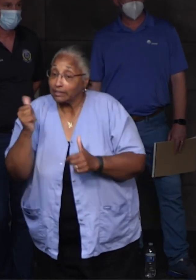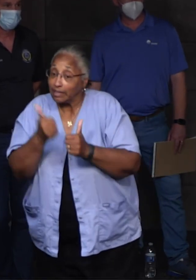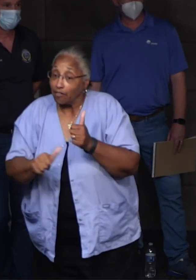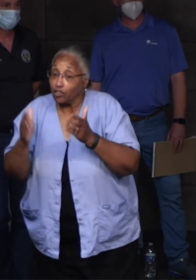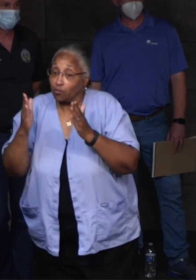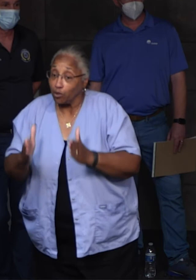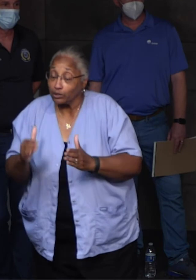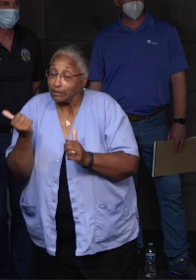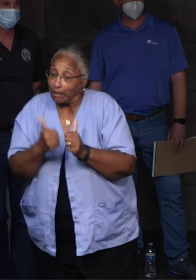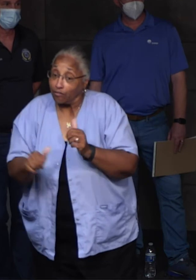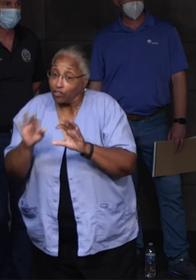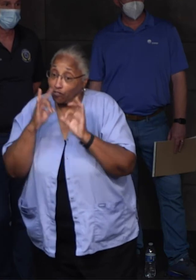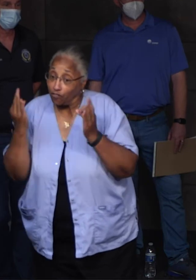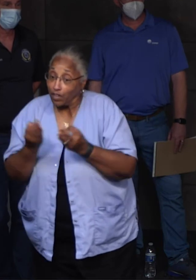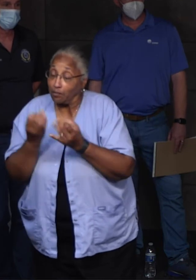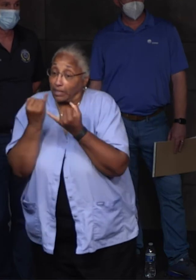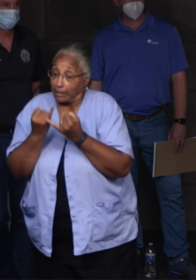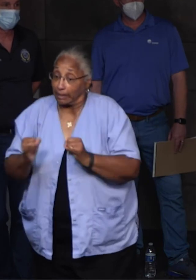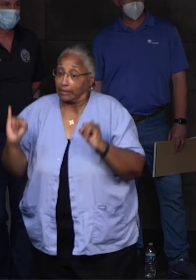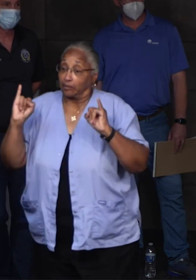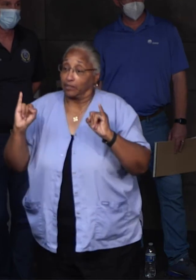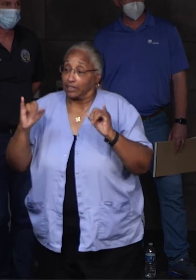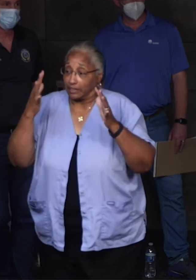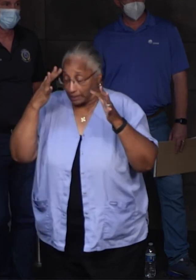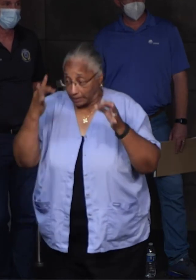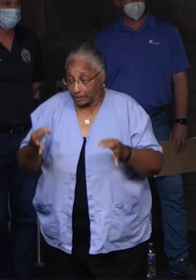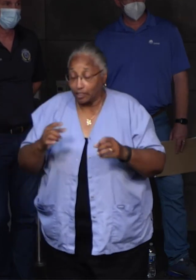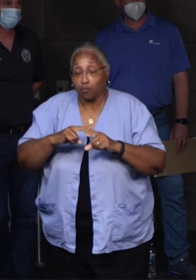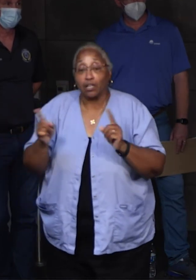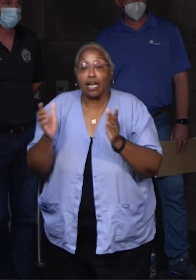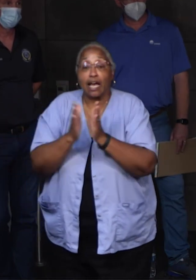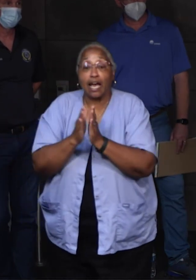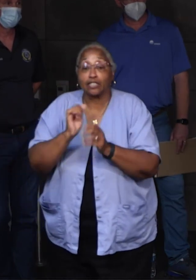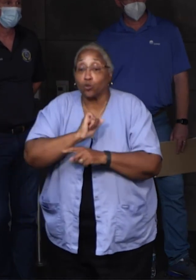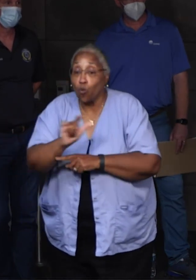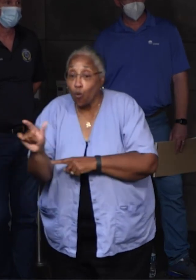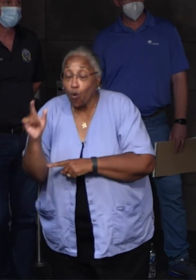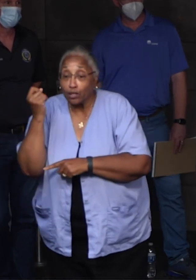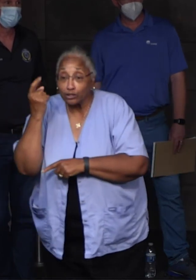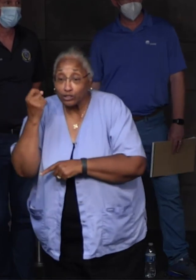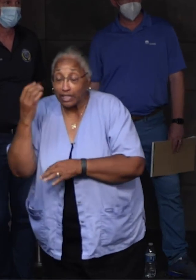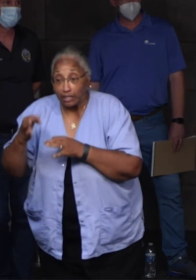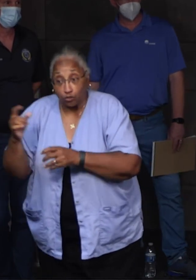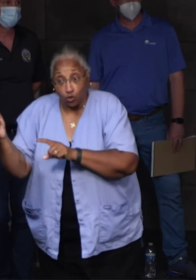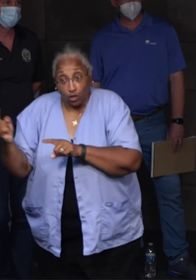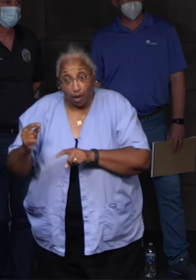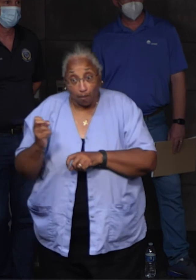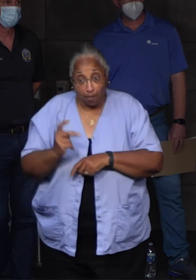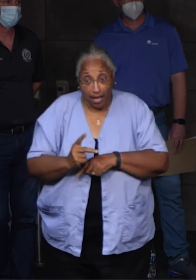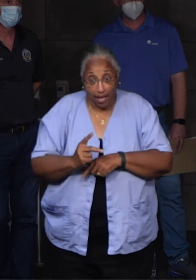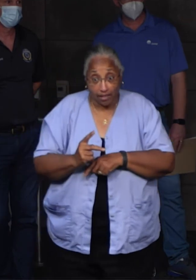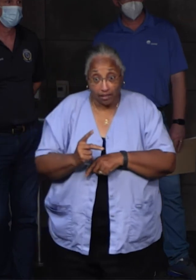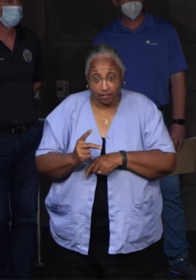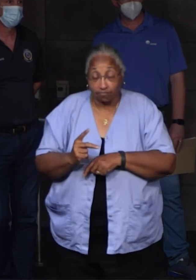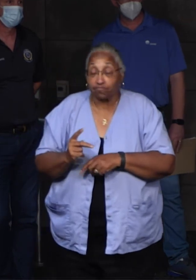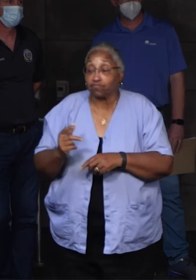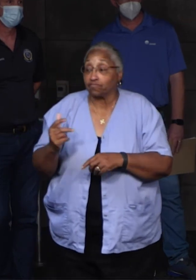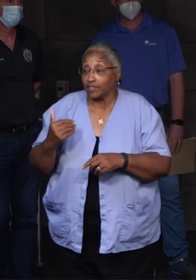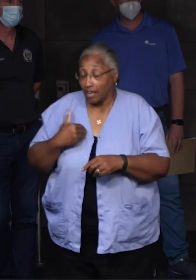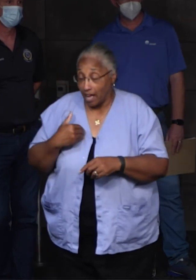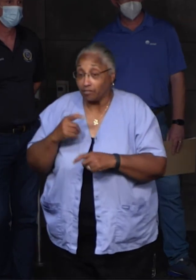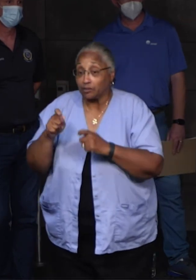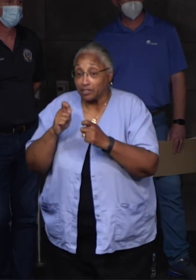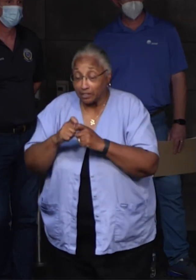individual and every family's independent decision. But I would ask that everyone understand that if you do have a certain set of expectations,